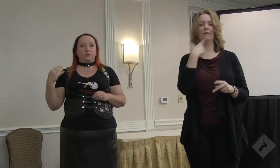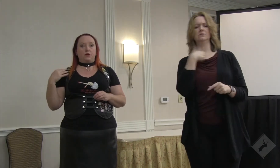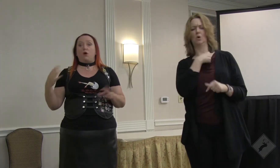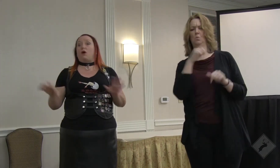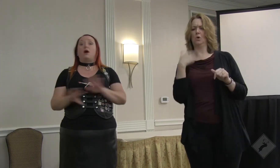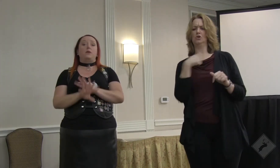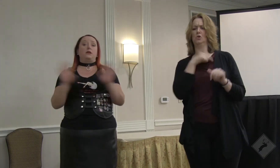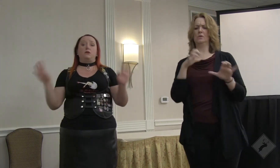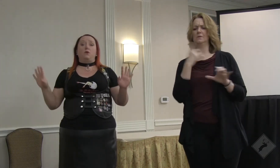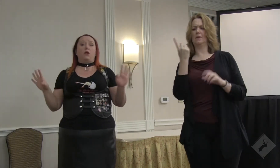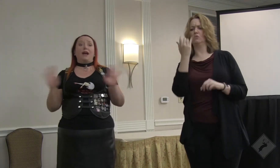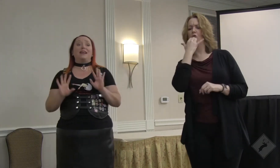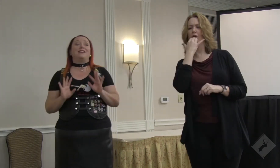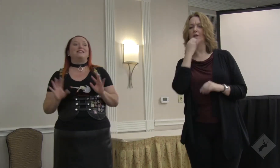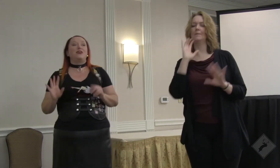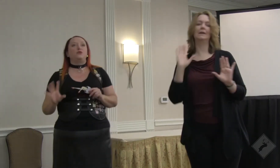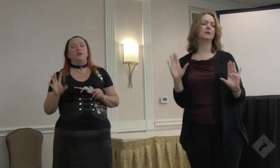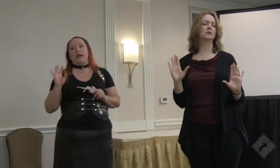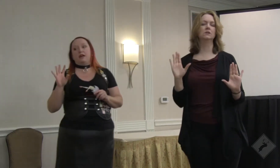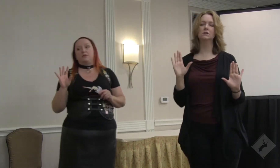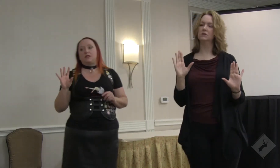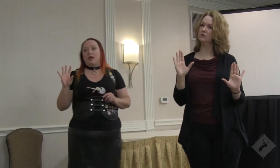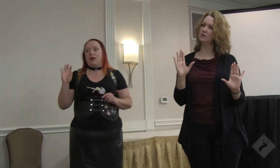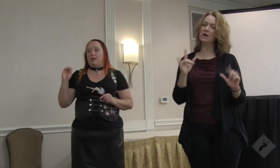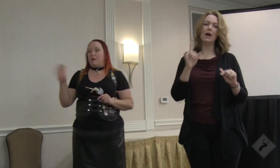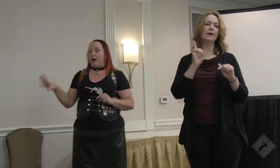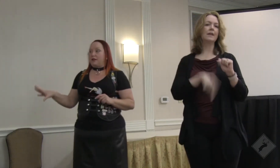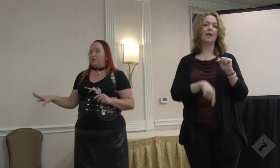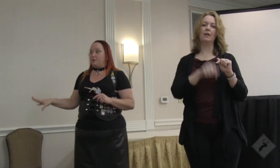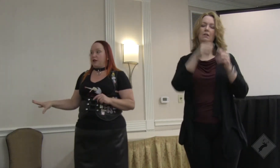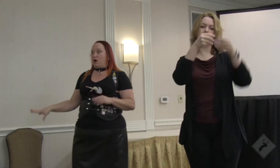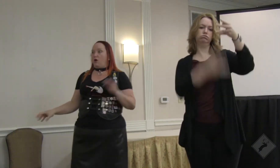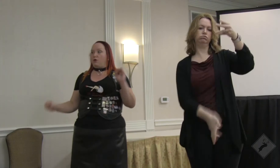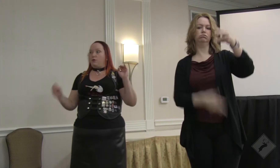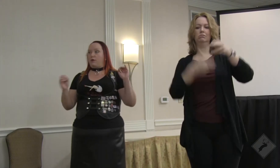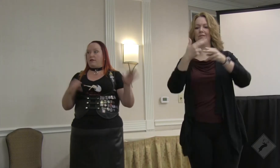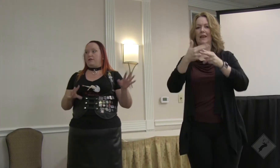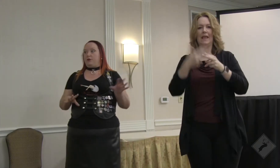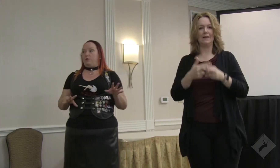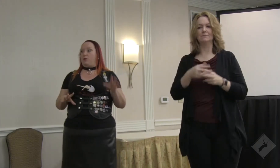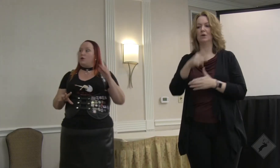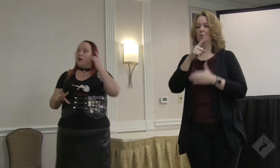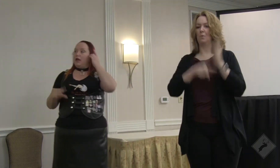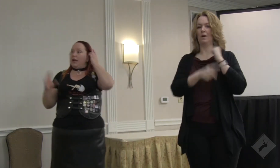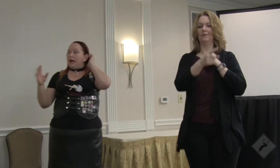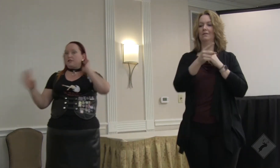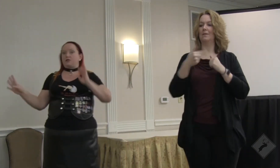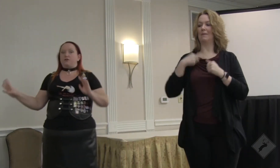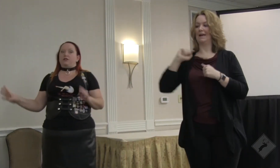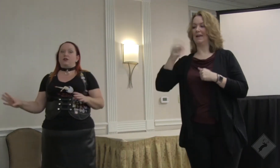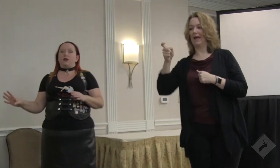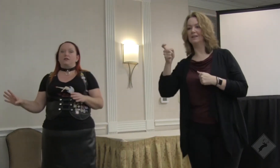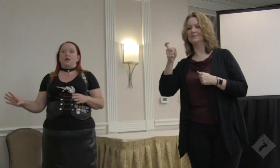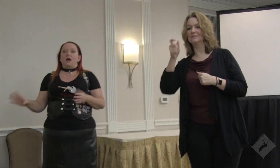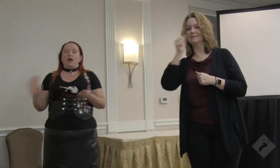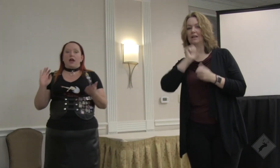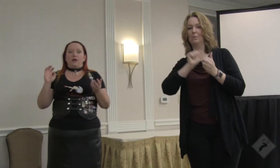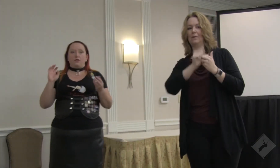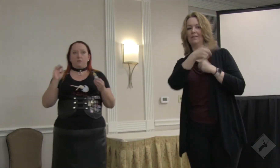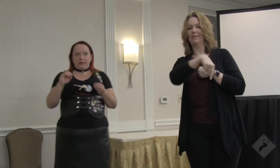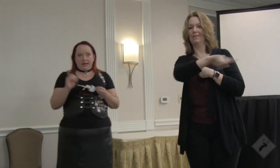we're doing something wrong. I mean, you all, I cannot tell you the names that my ex has been called by these people. He has the screenshots.